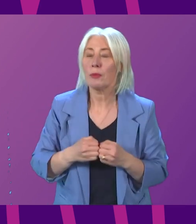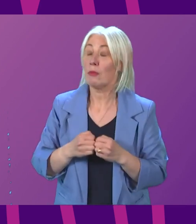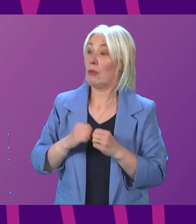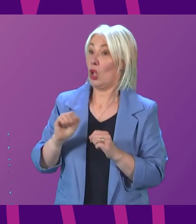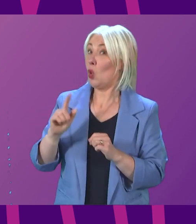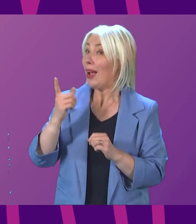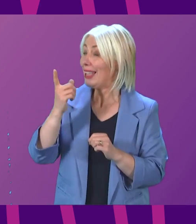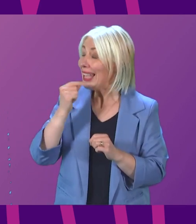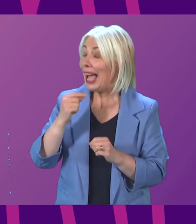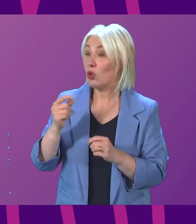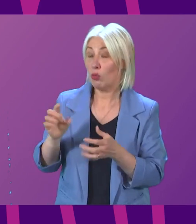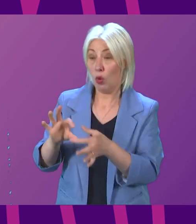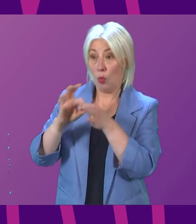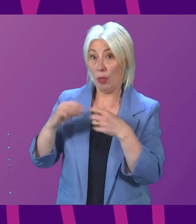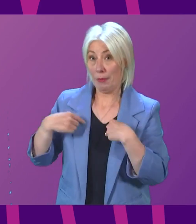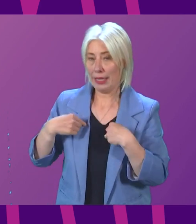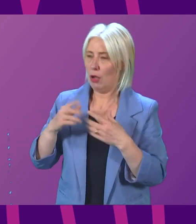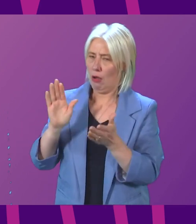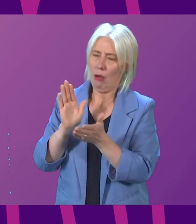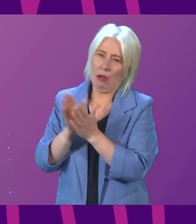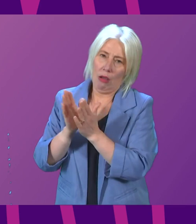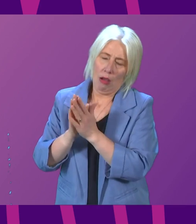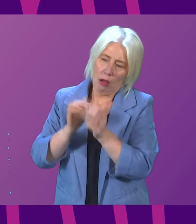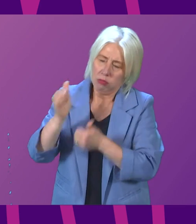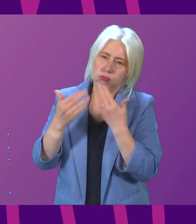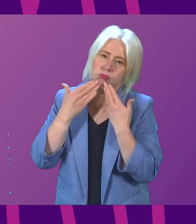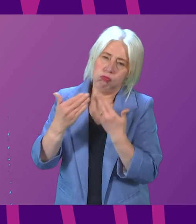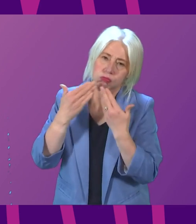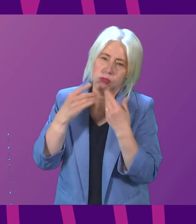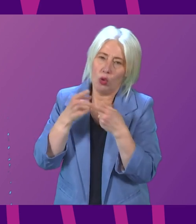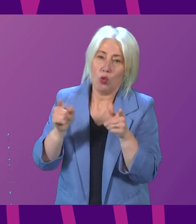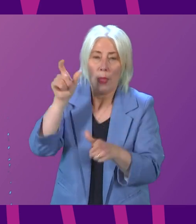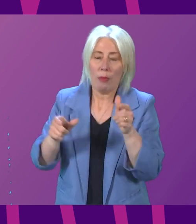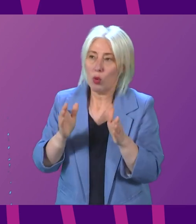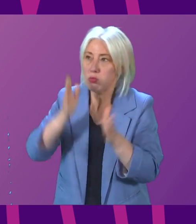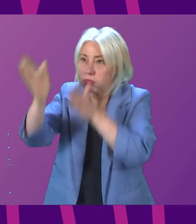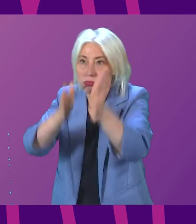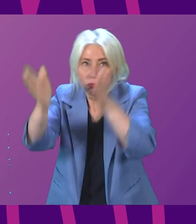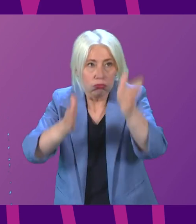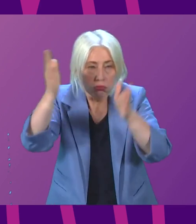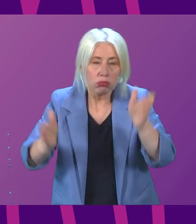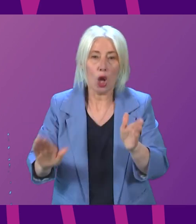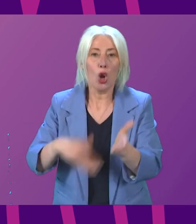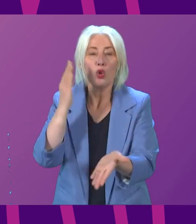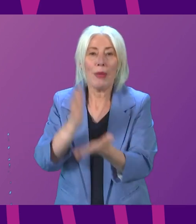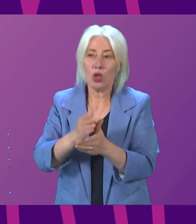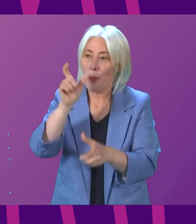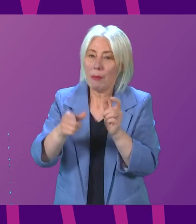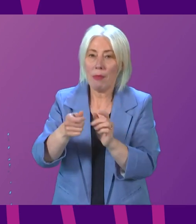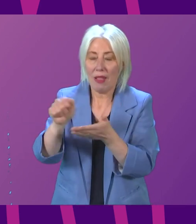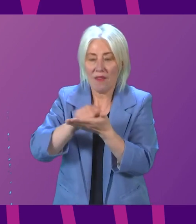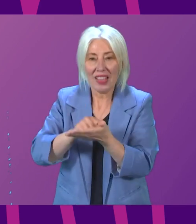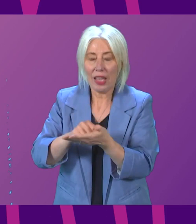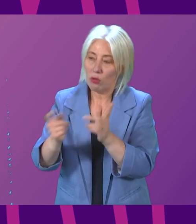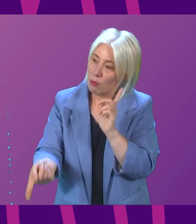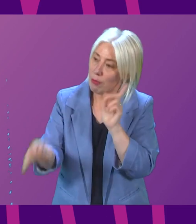join me in expressing immense gratitude to those field staff who endured that the return rate was as high and the